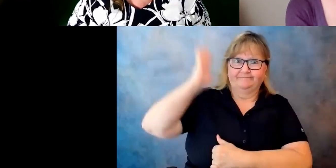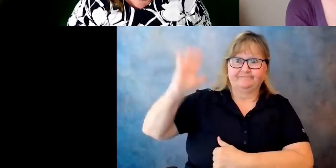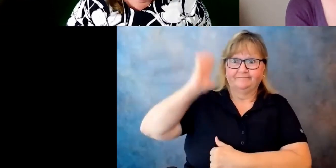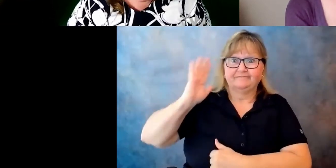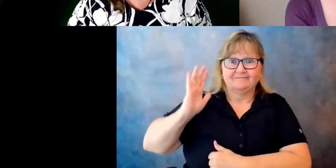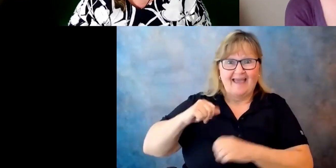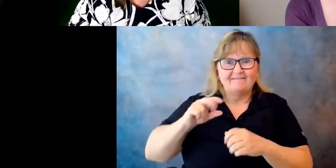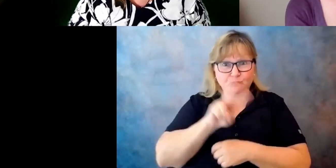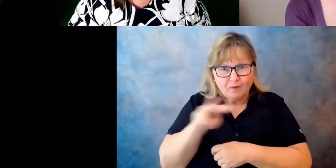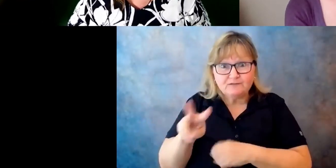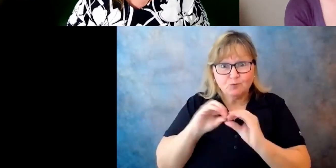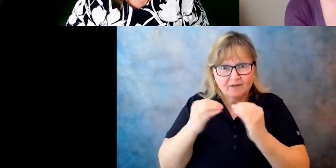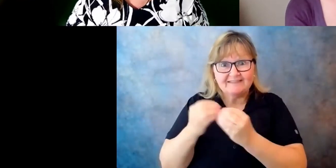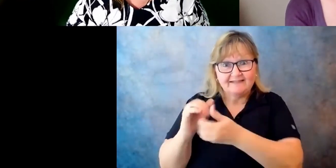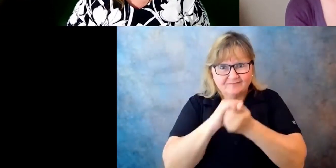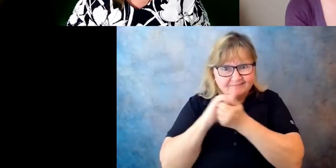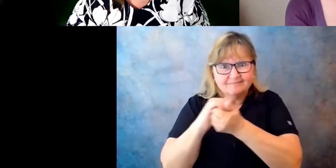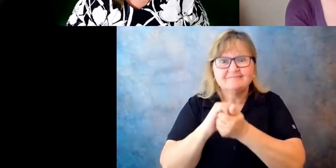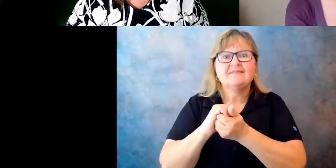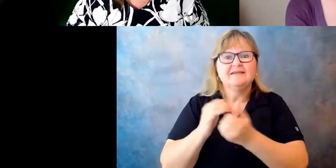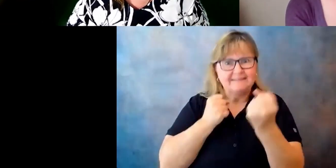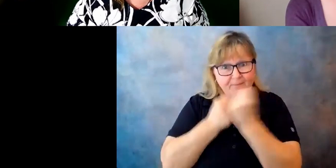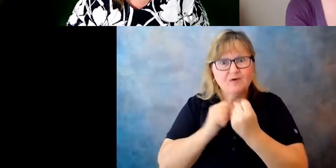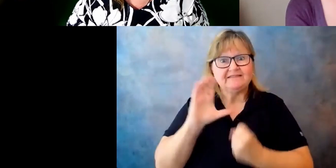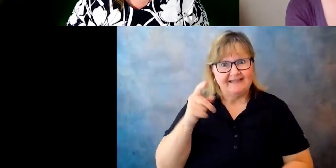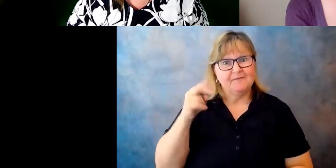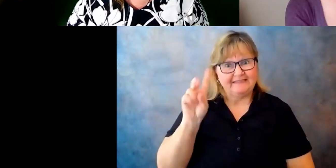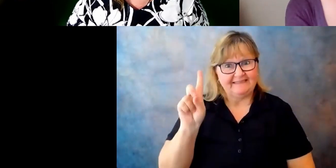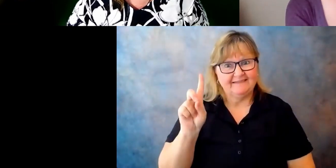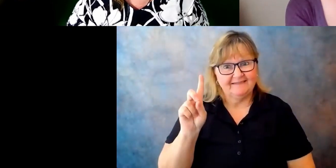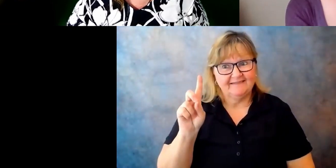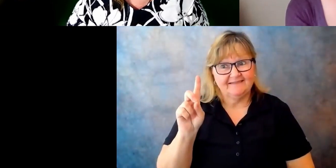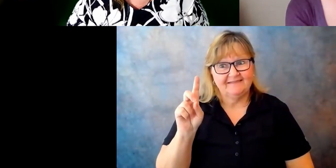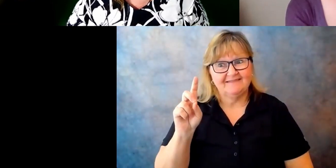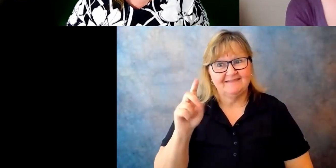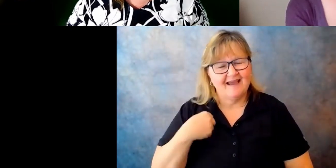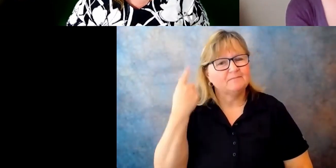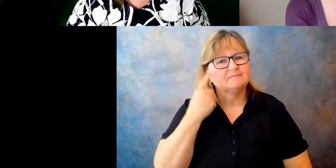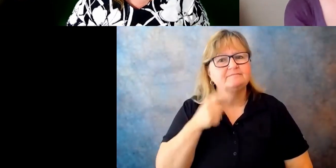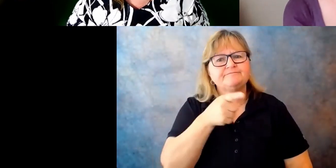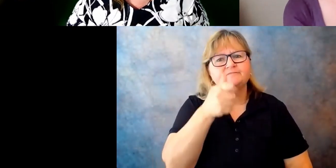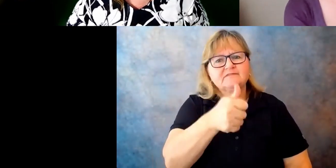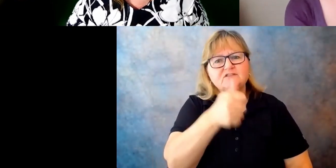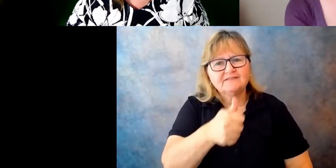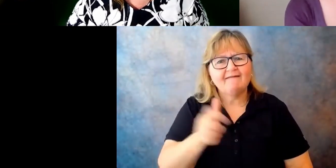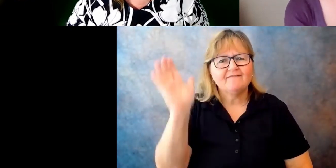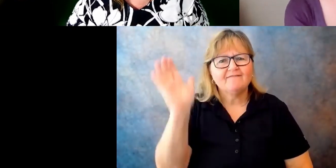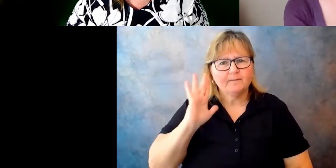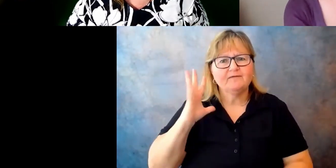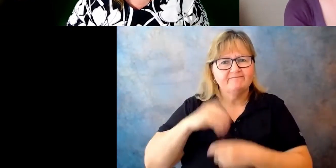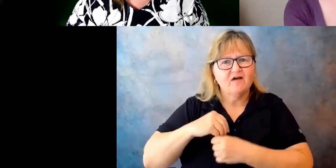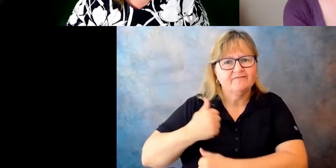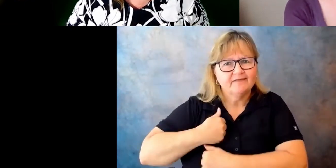CPRD, excuse me. Um, and I'm wondering, um, as a former Marine, and you're deeply familiar with the, um,